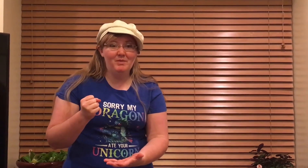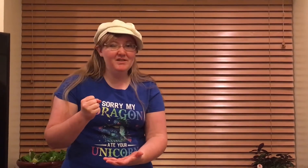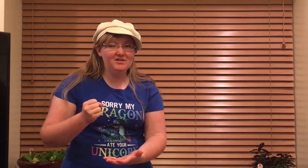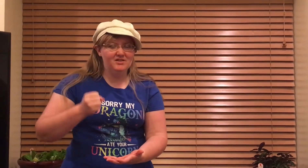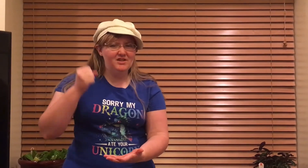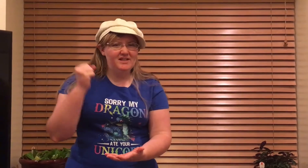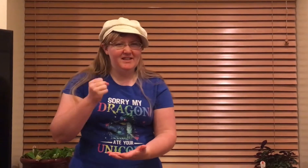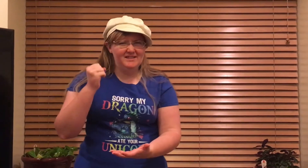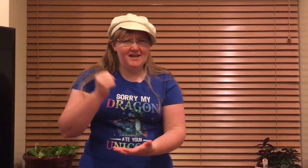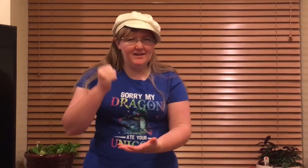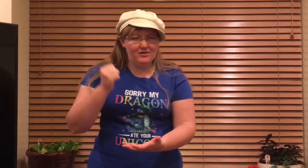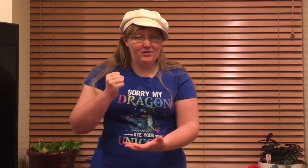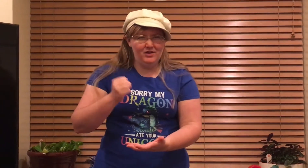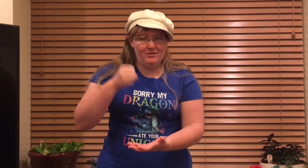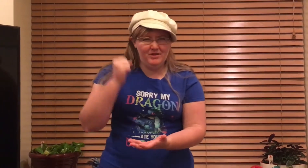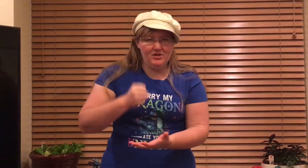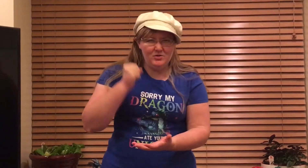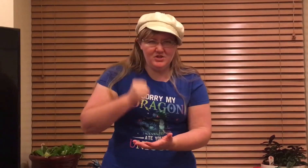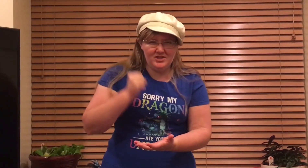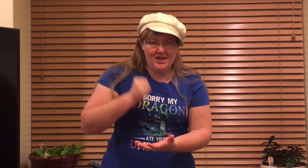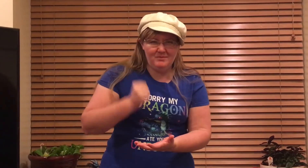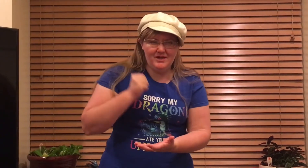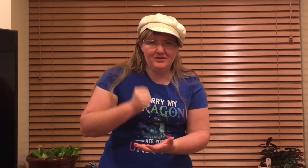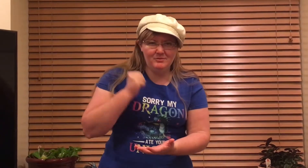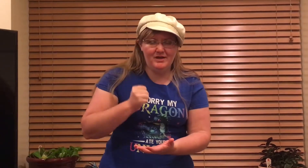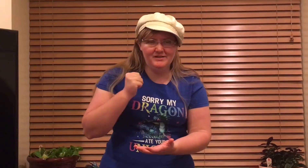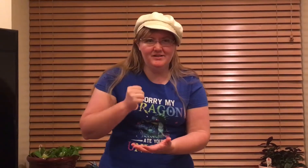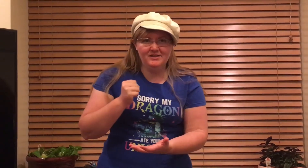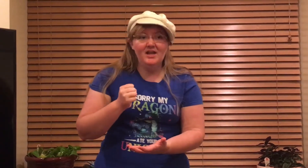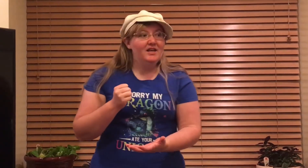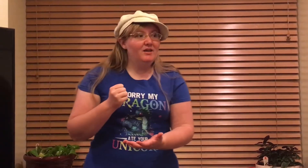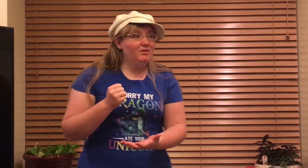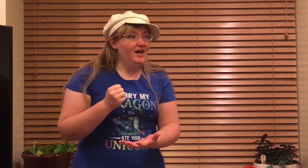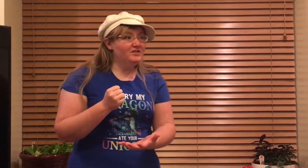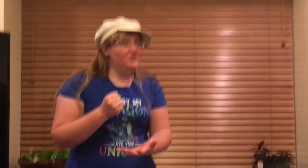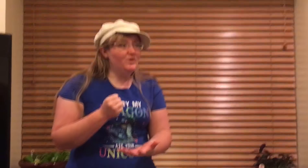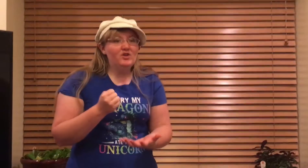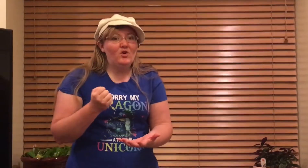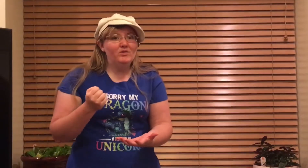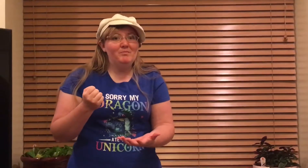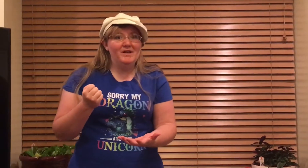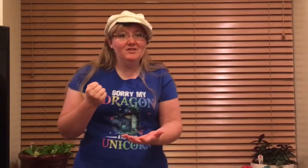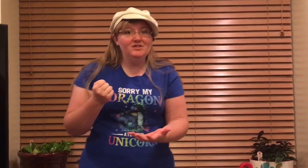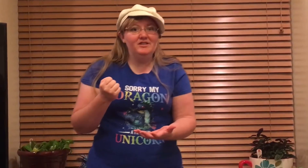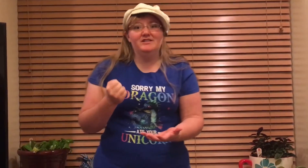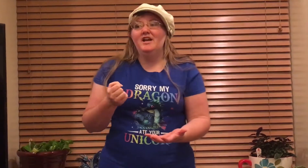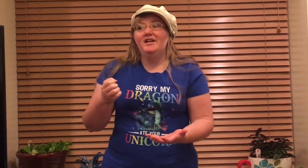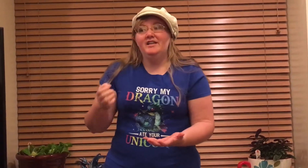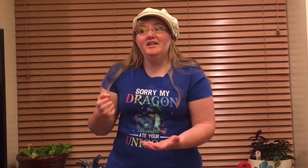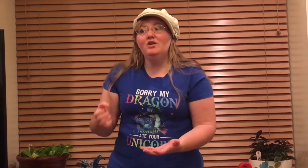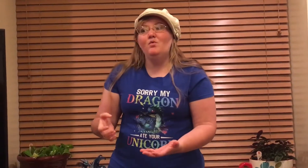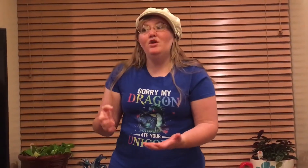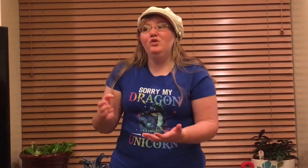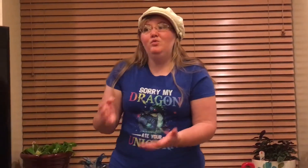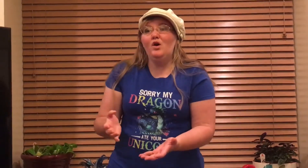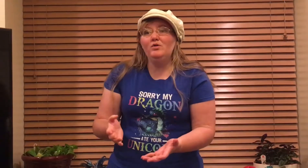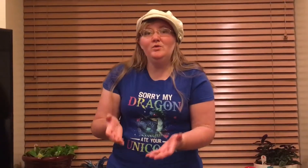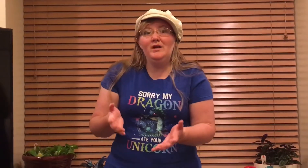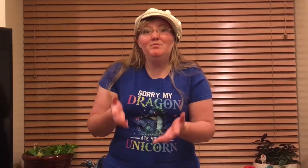pestle is that little club that you use to tamp down the spices. He will ask you where the golden pestle is. He will throw you in